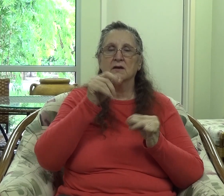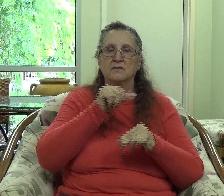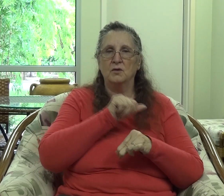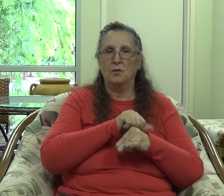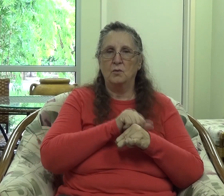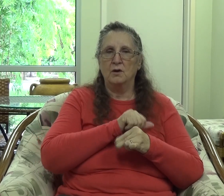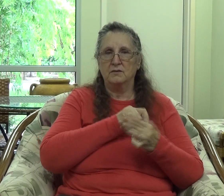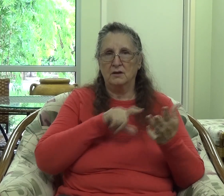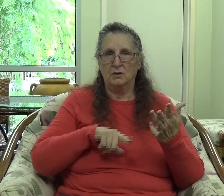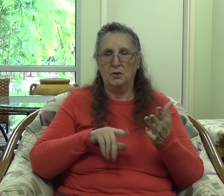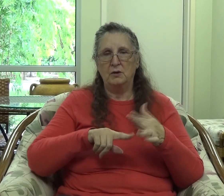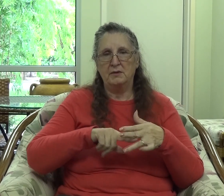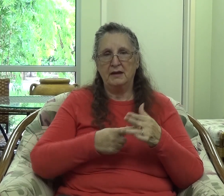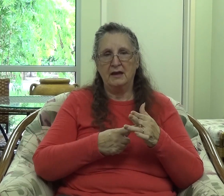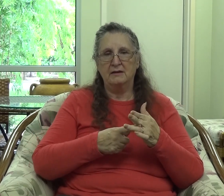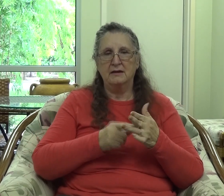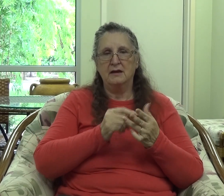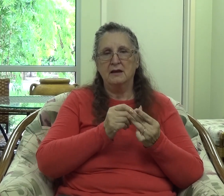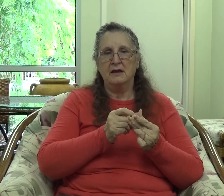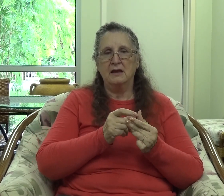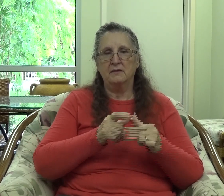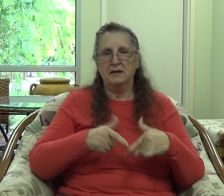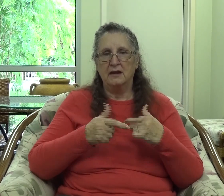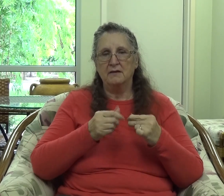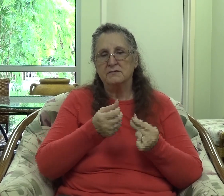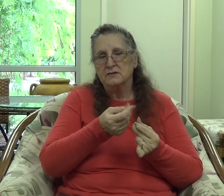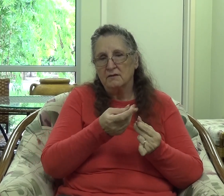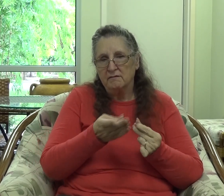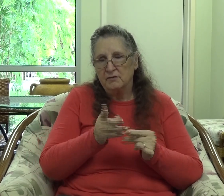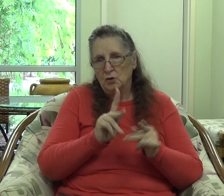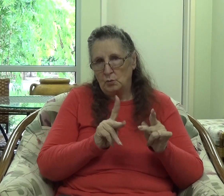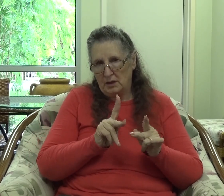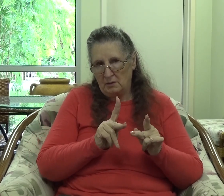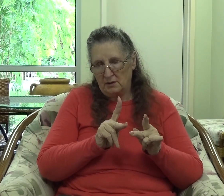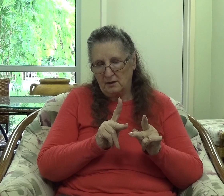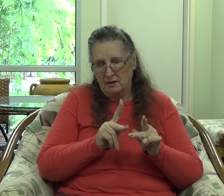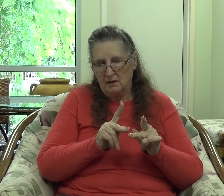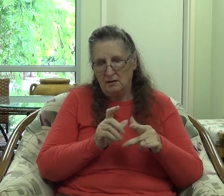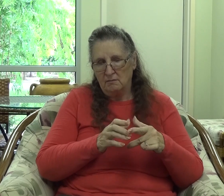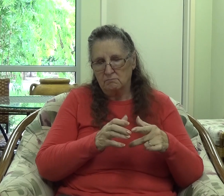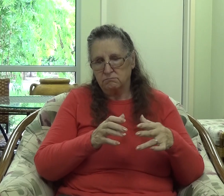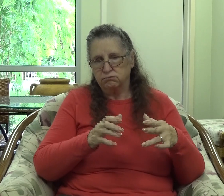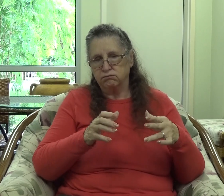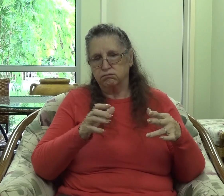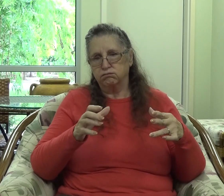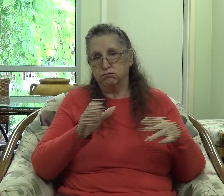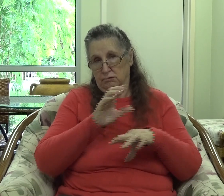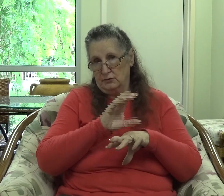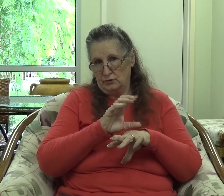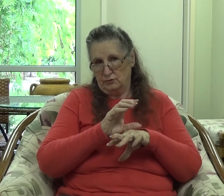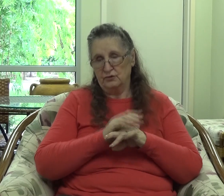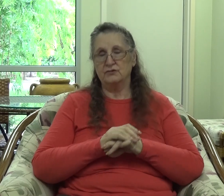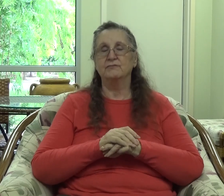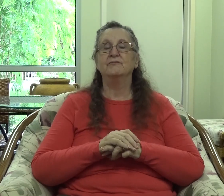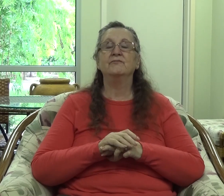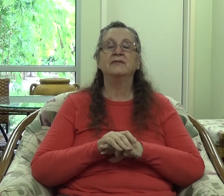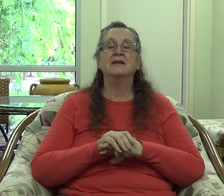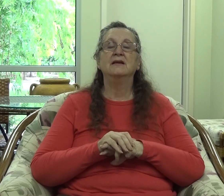lives of just a few individuals that then grew into a church and all it